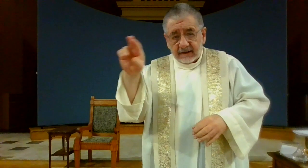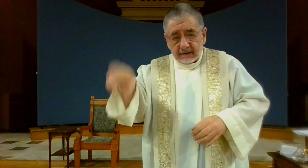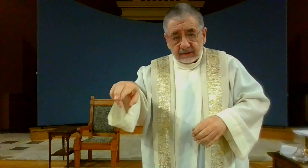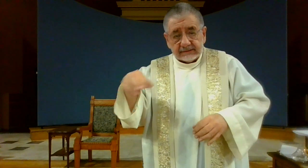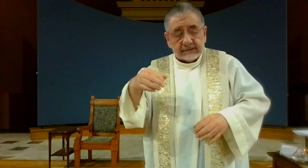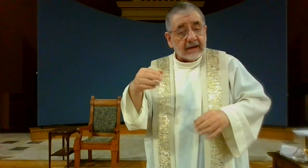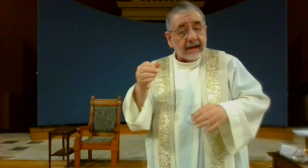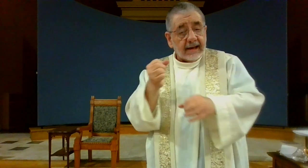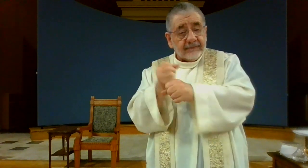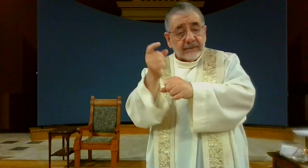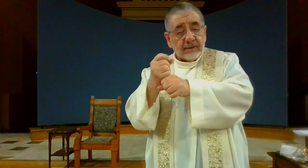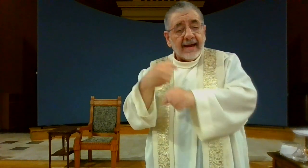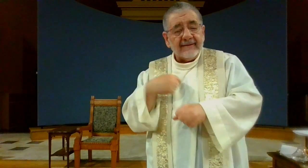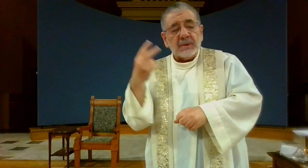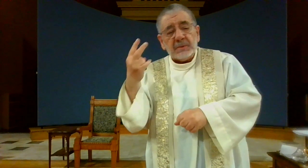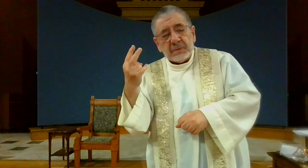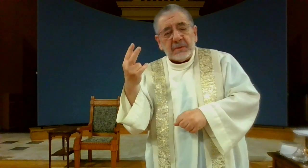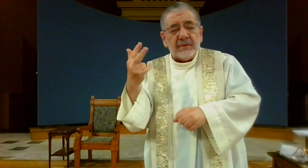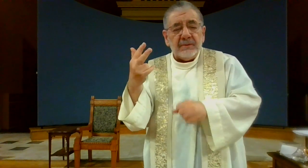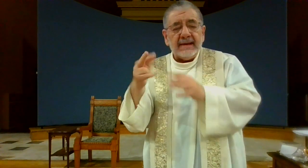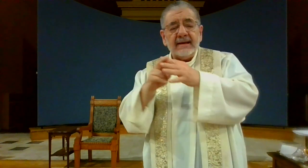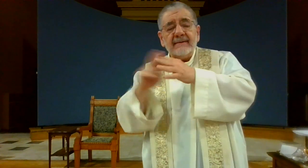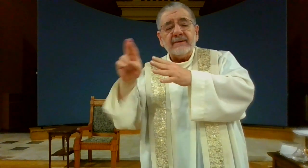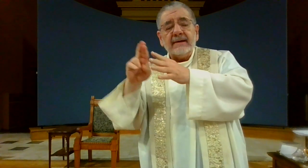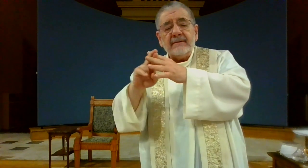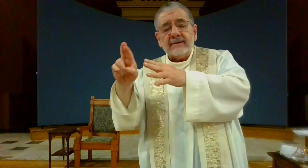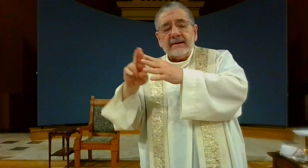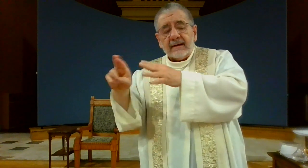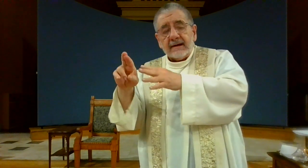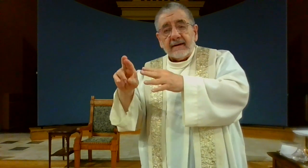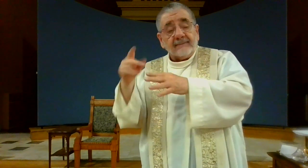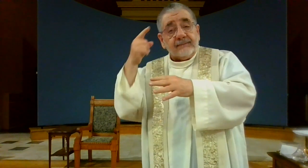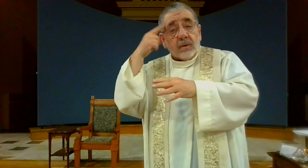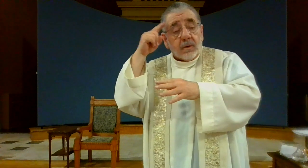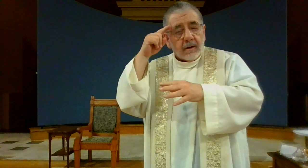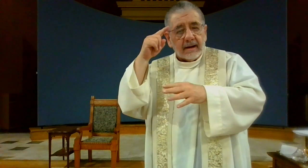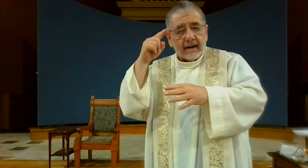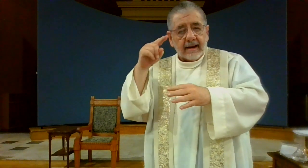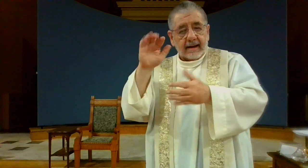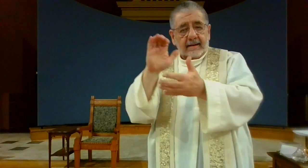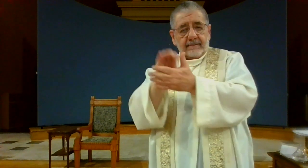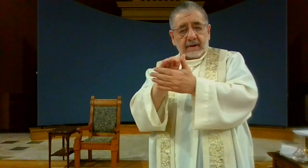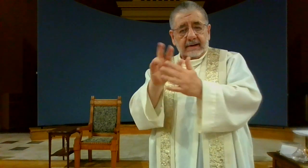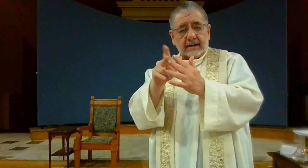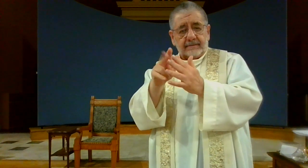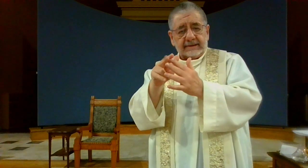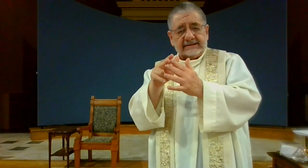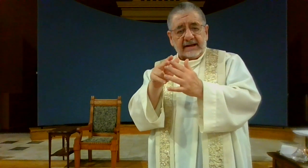Diocese of Rochester. Every year we would have two or three retreats for